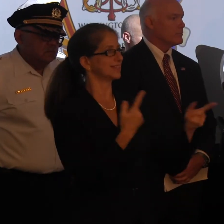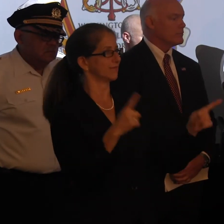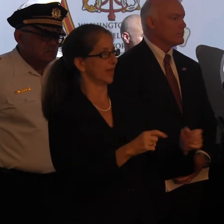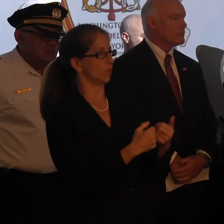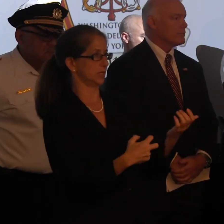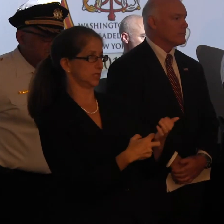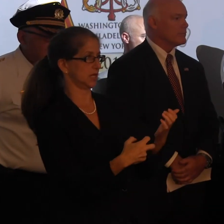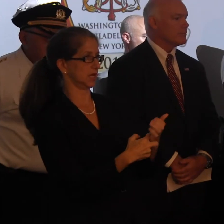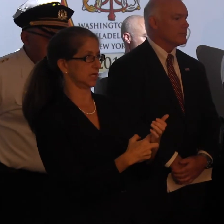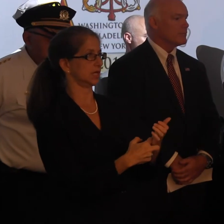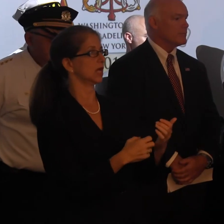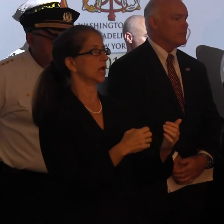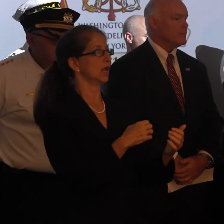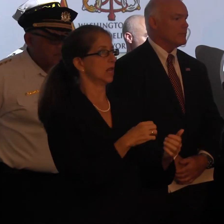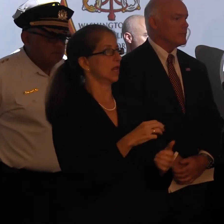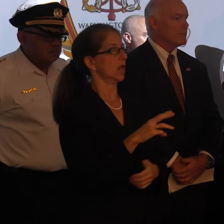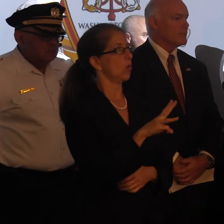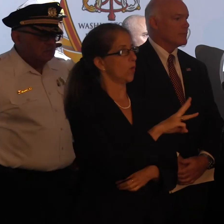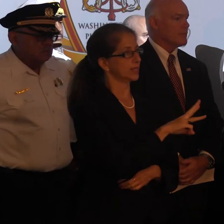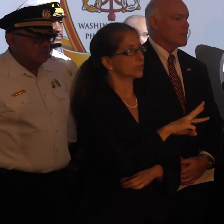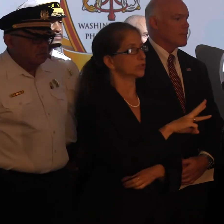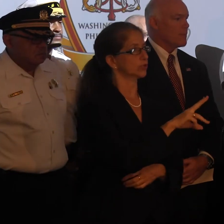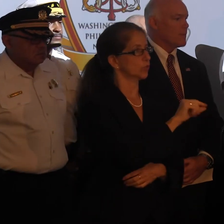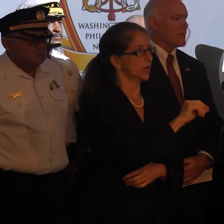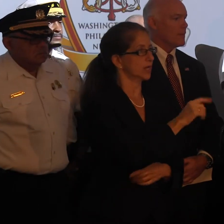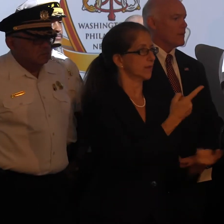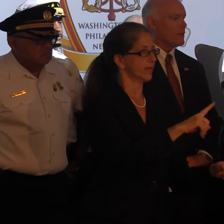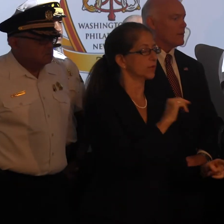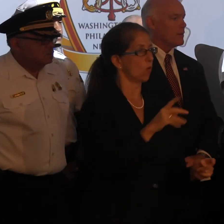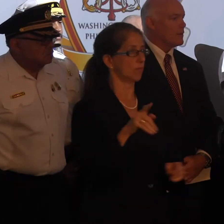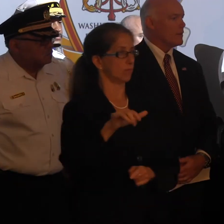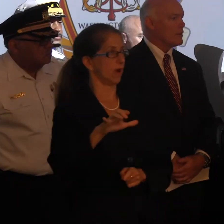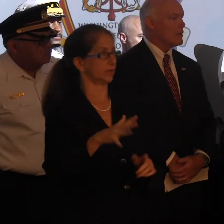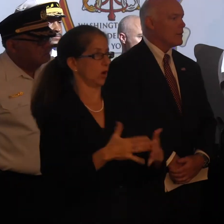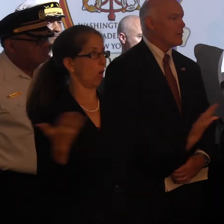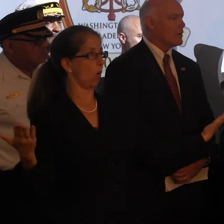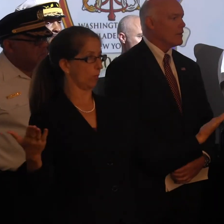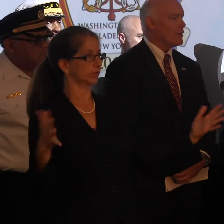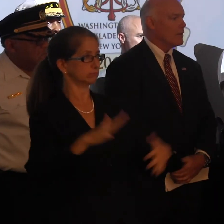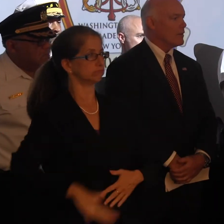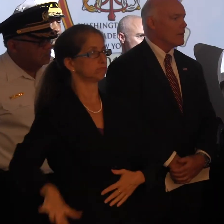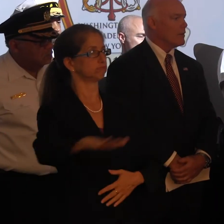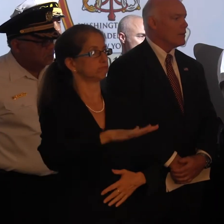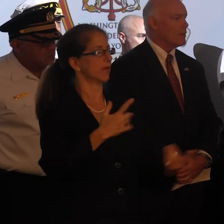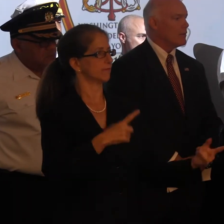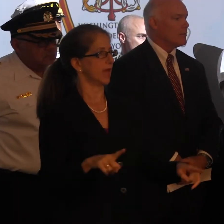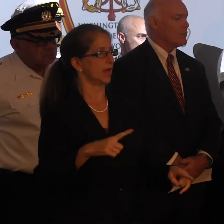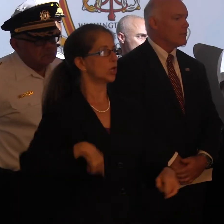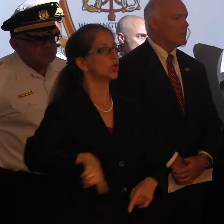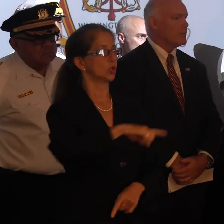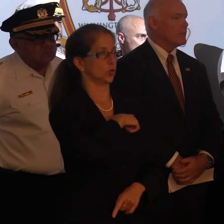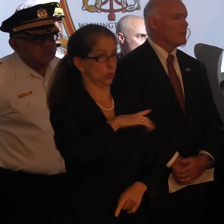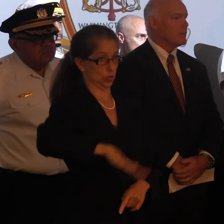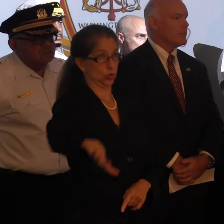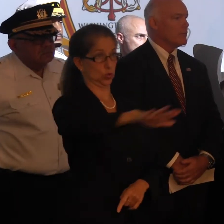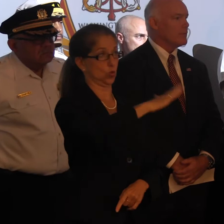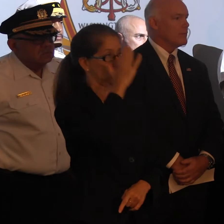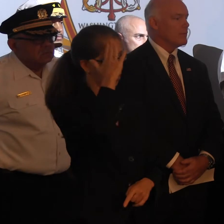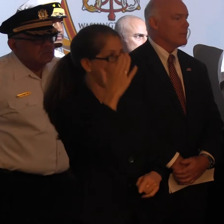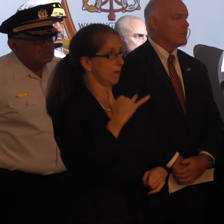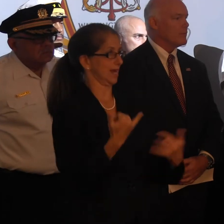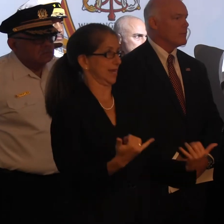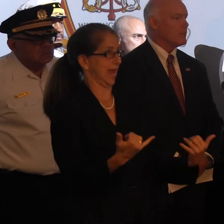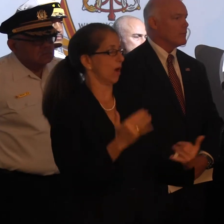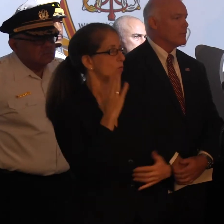whether it's the west of 20th Street where there are tickets or a public event, a public open space, you all know by now that